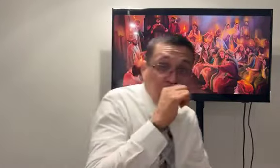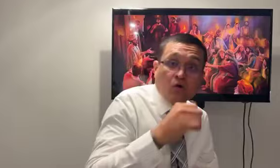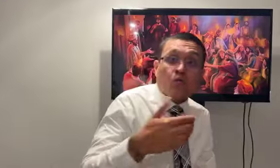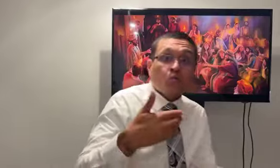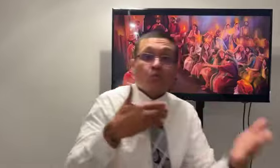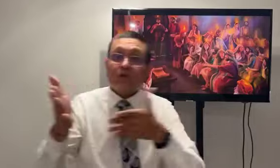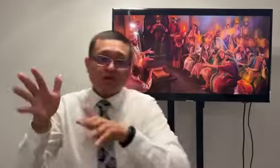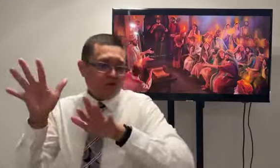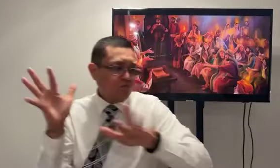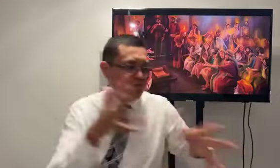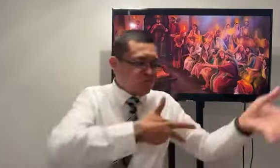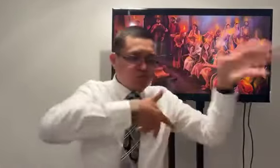of God hits your tongue